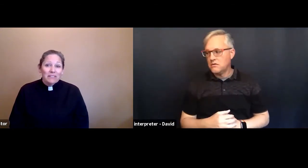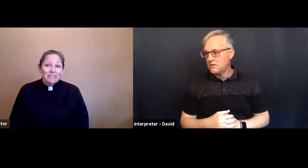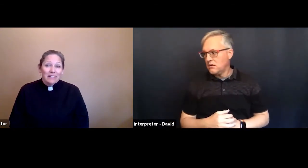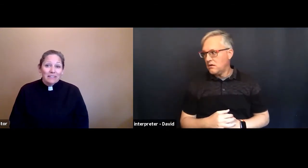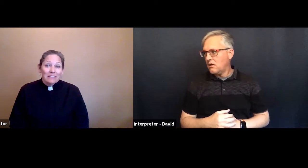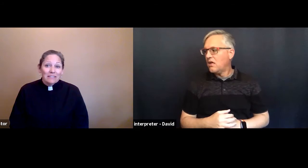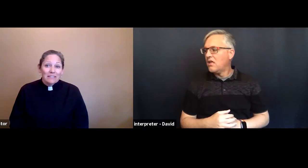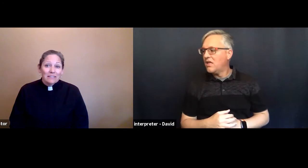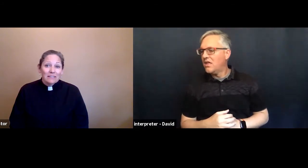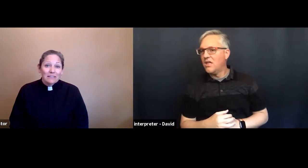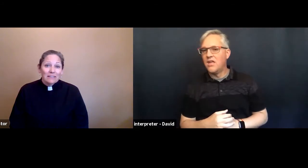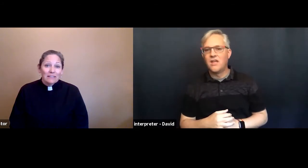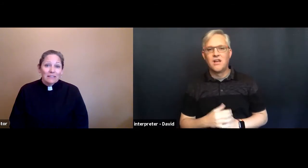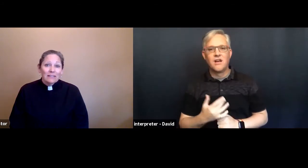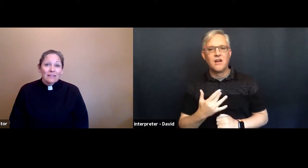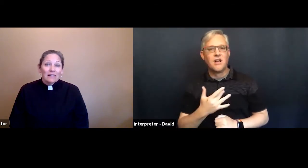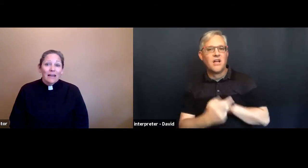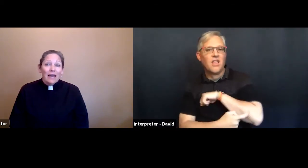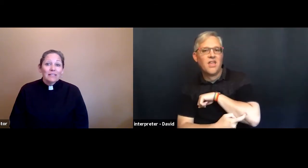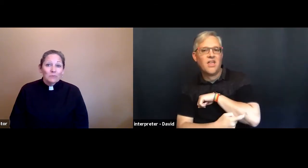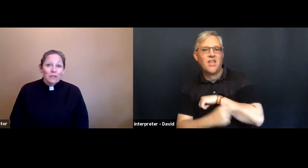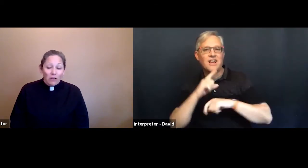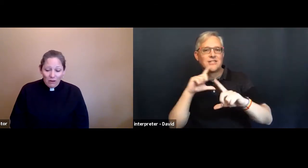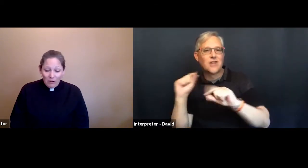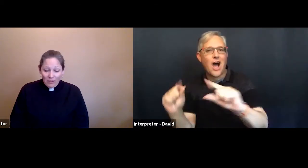content as we are.